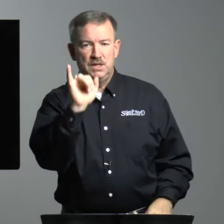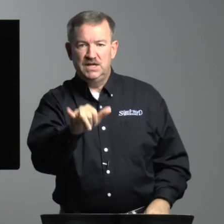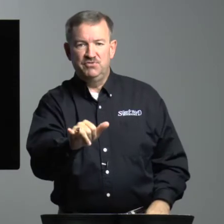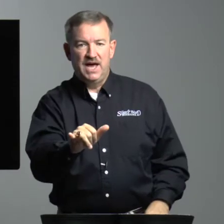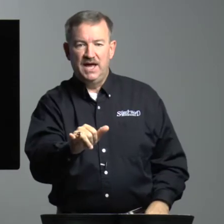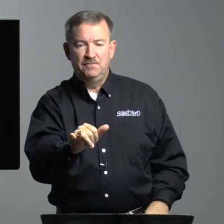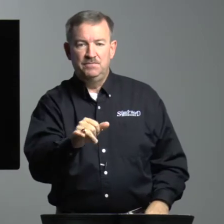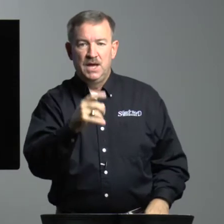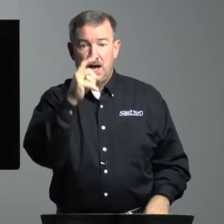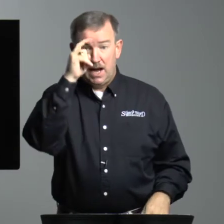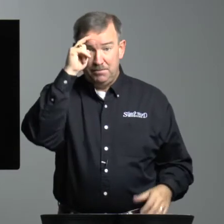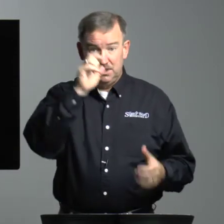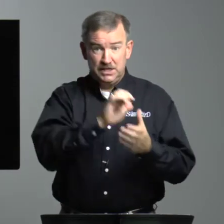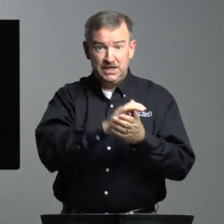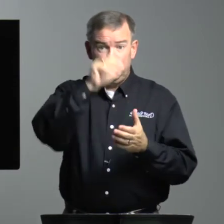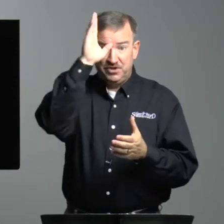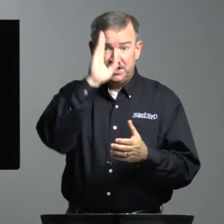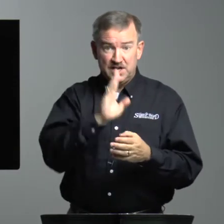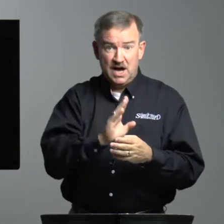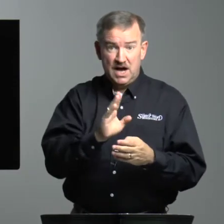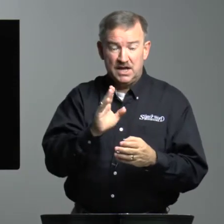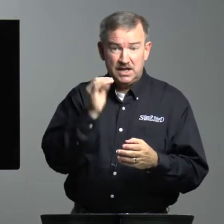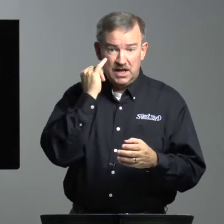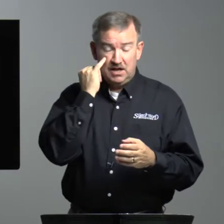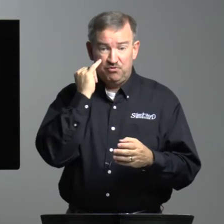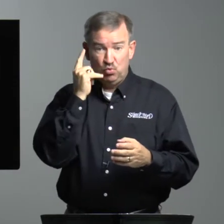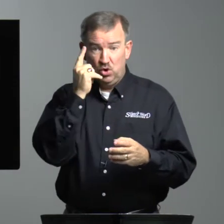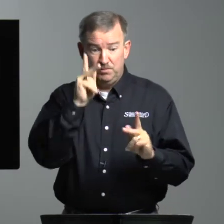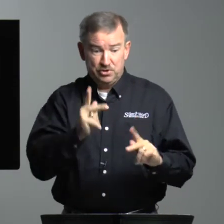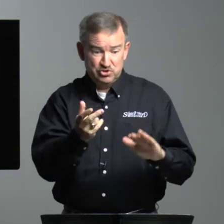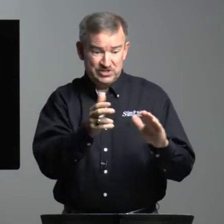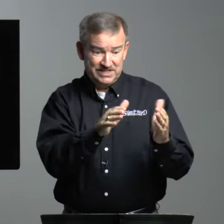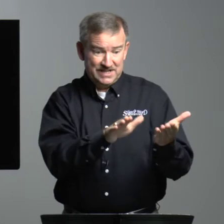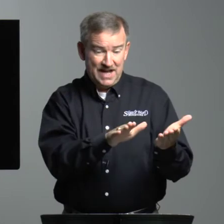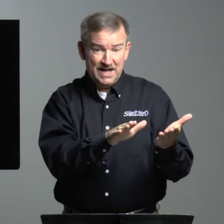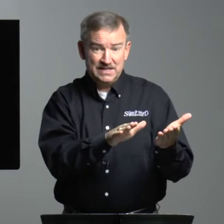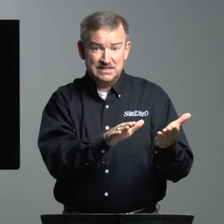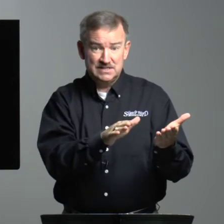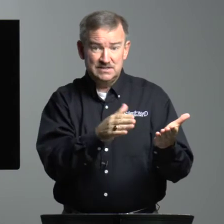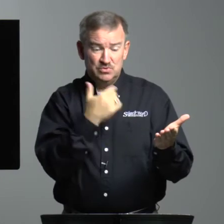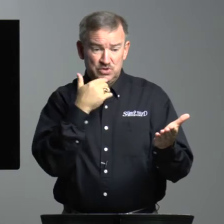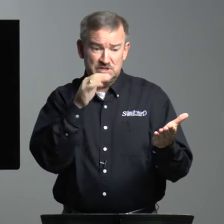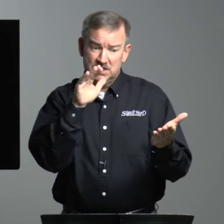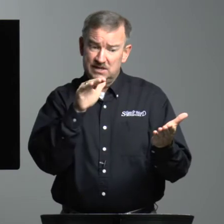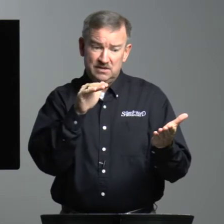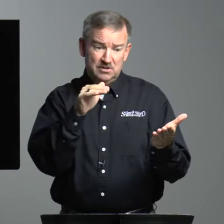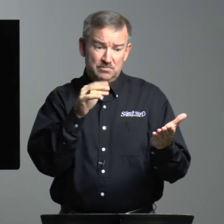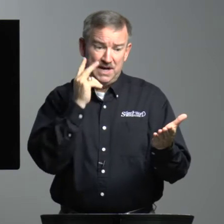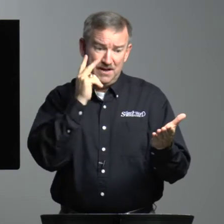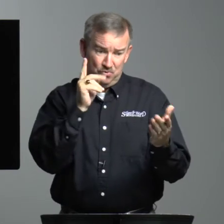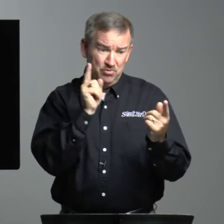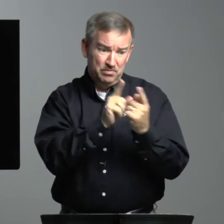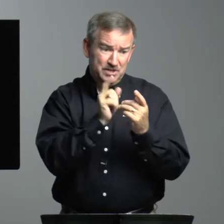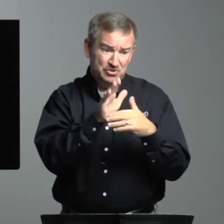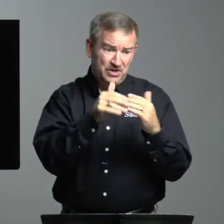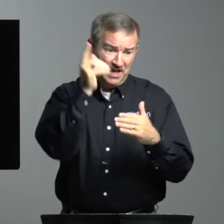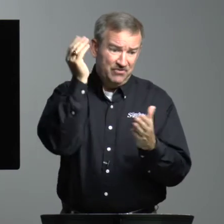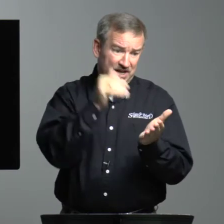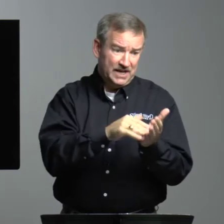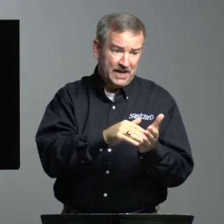believe that. I believe that God, if one person dies, we say goodbye. We will meet you in heaven again.